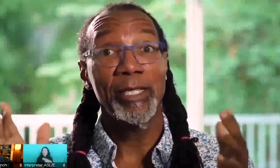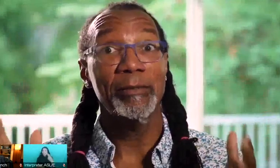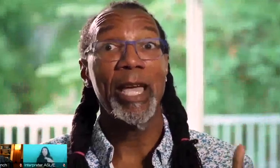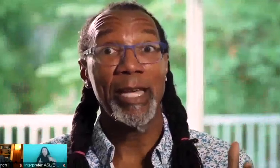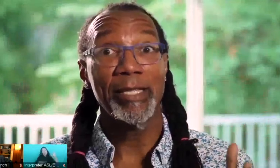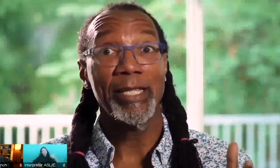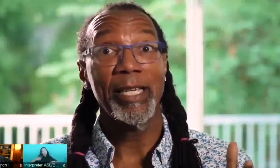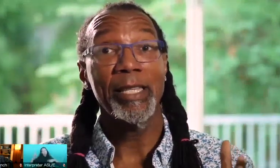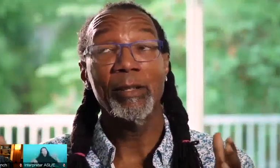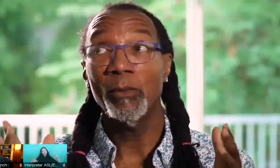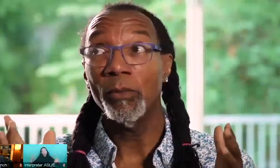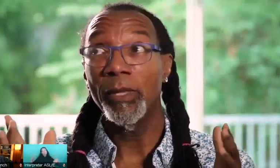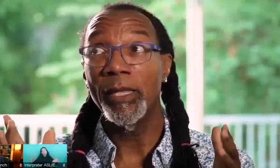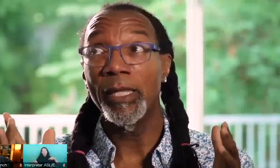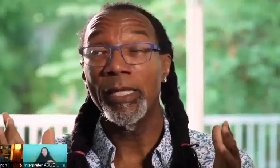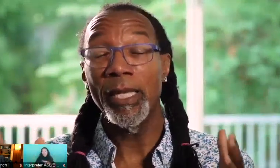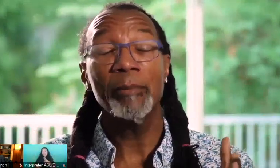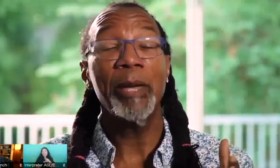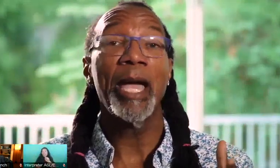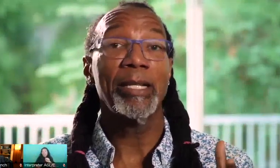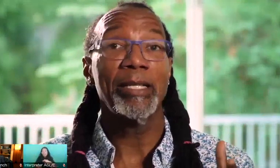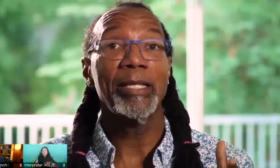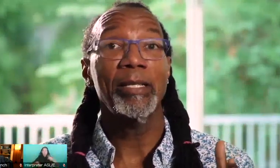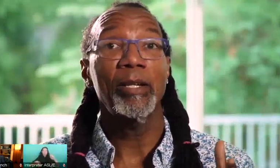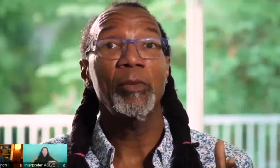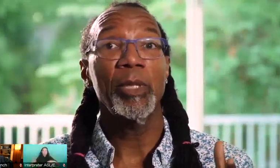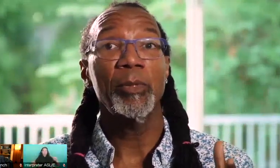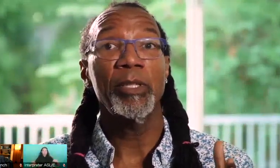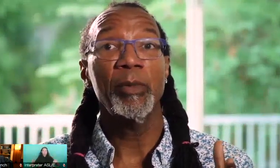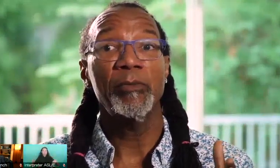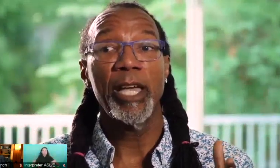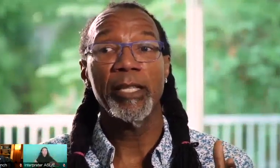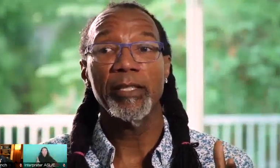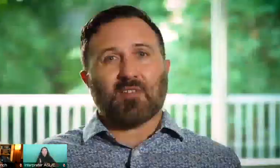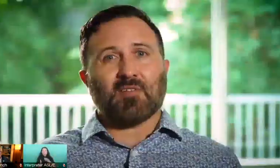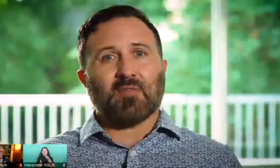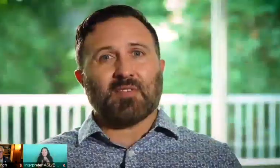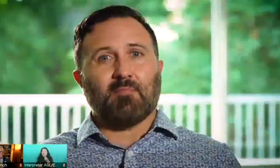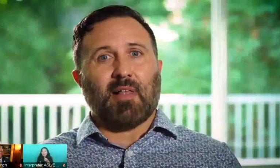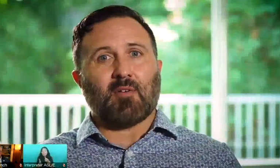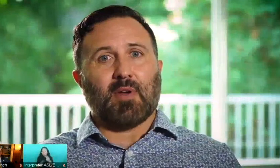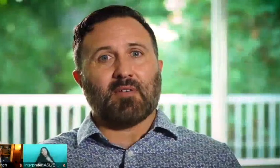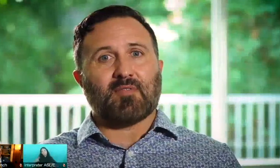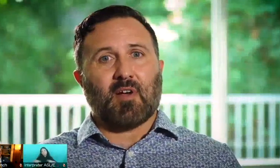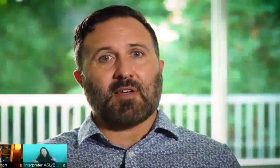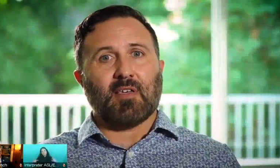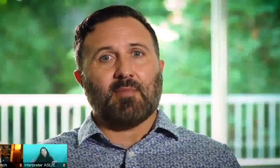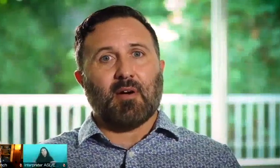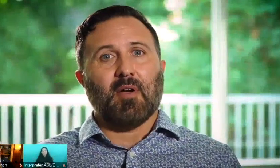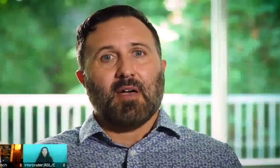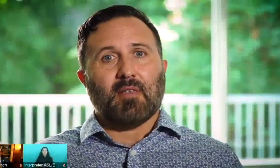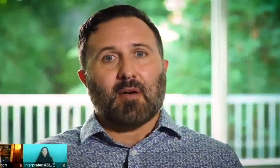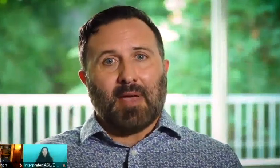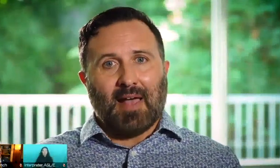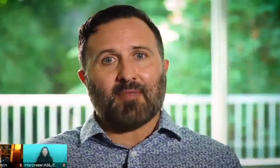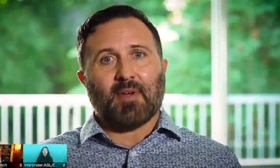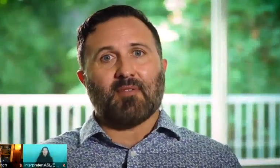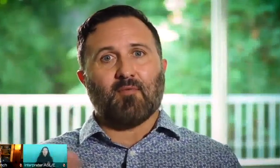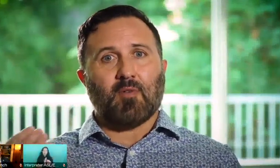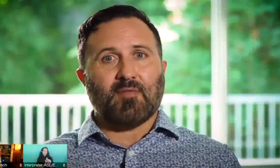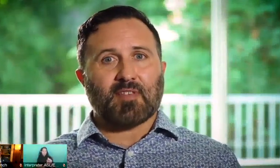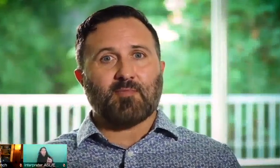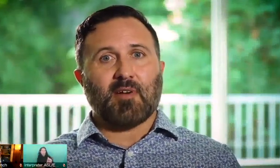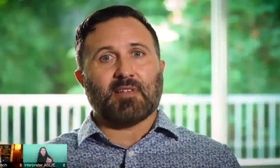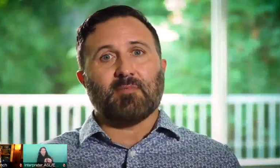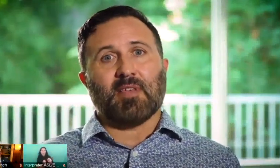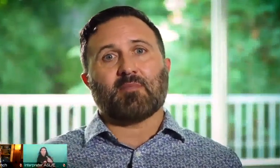virus is vast. And its impacts on people have been vast. It's also a symbolic way of talking about a pathway